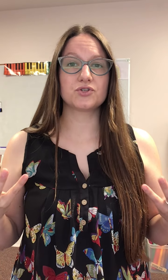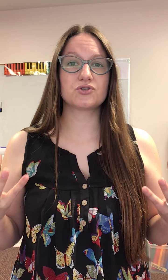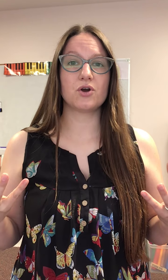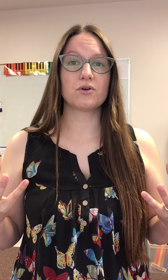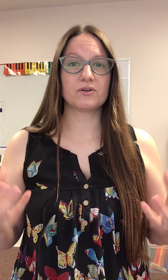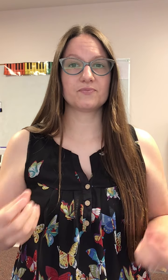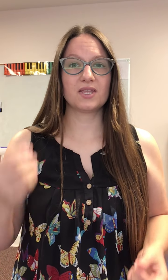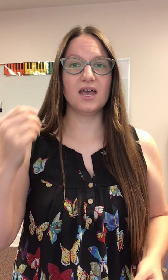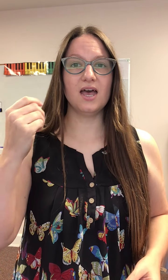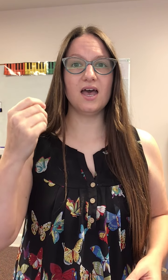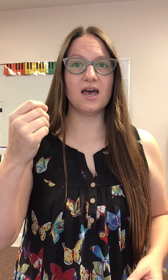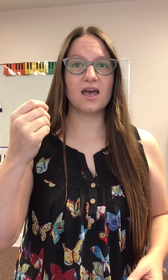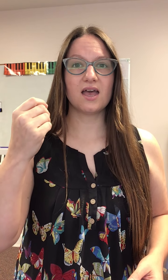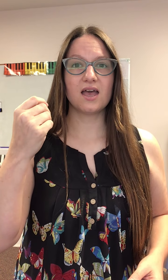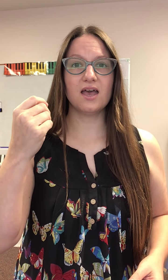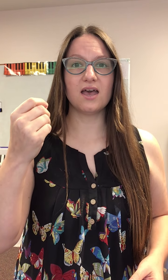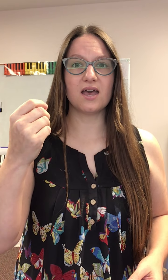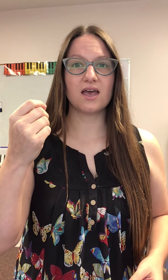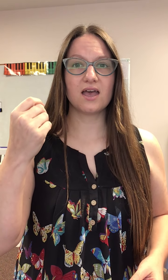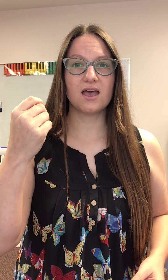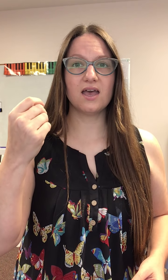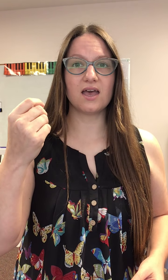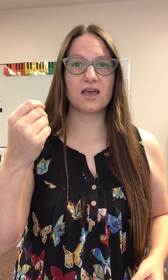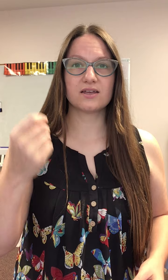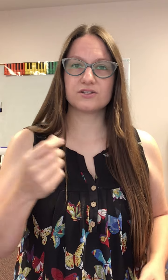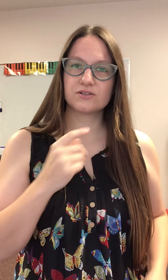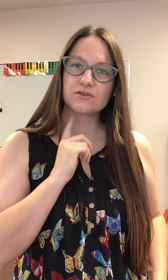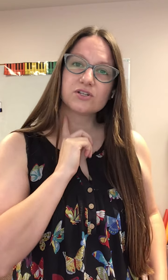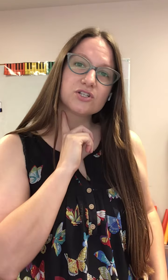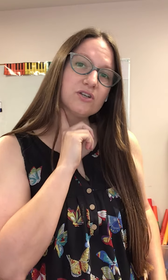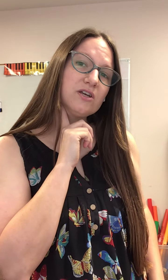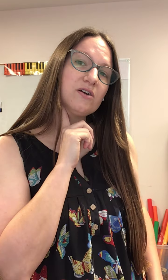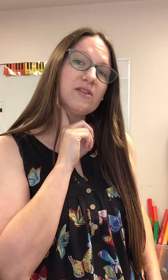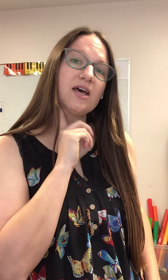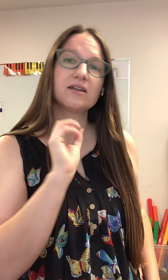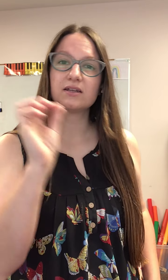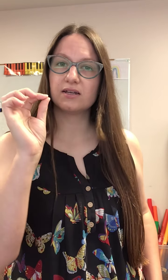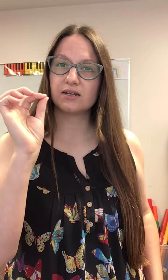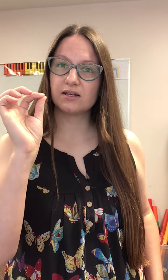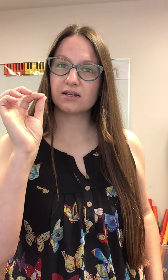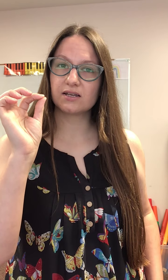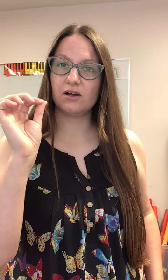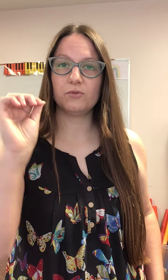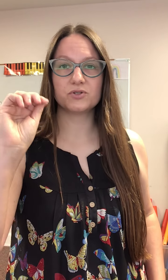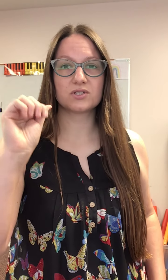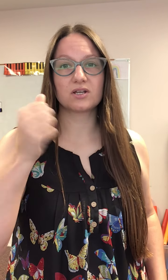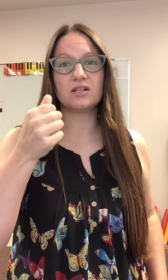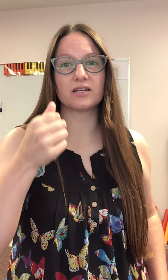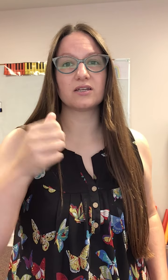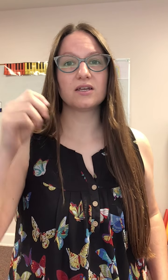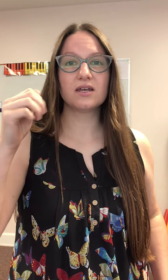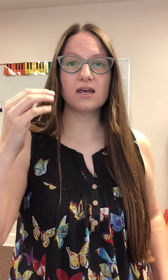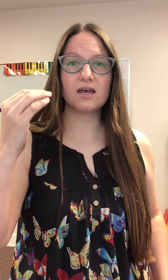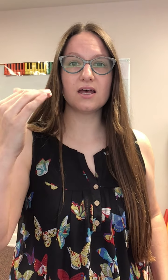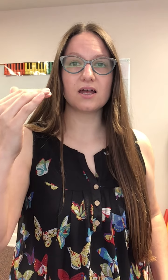stroke eh eh eh do you hear that almost a click eh